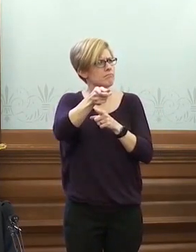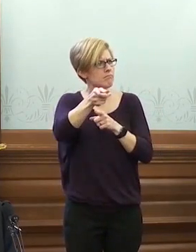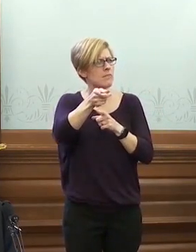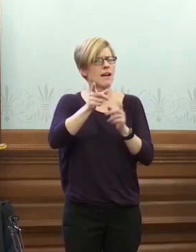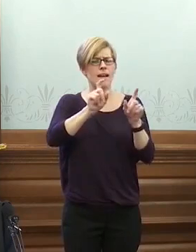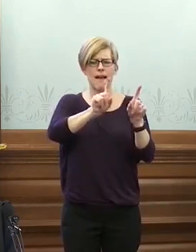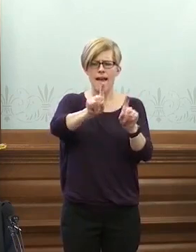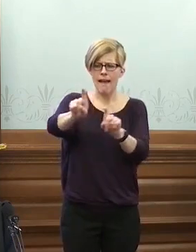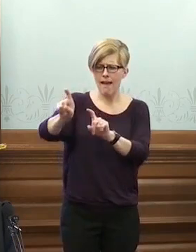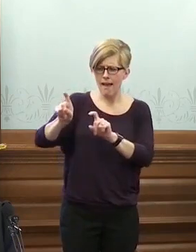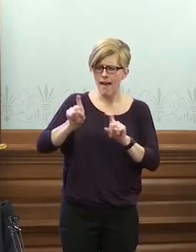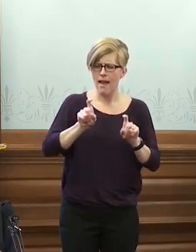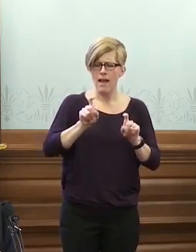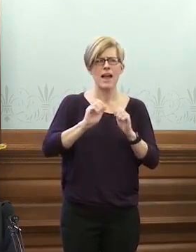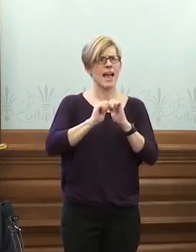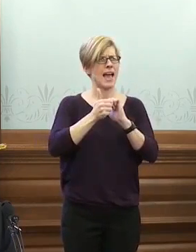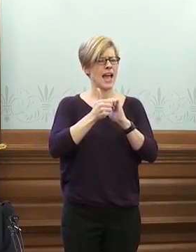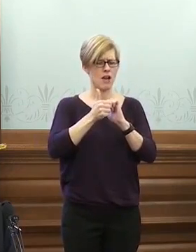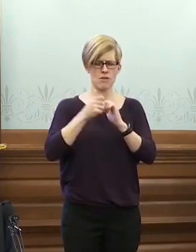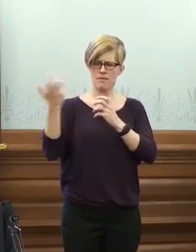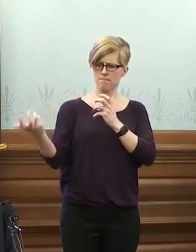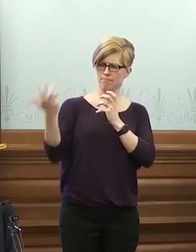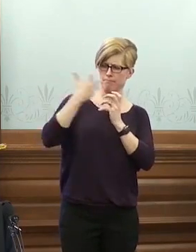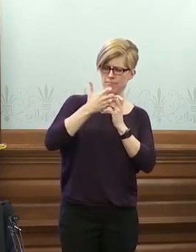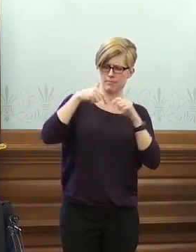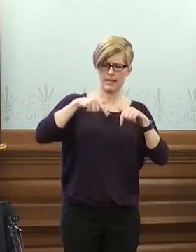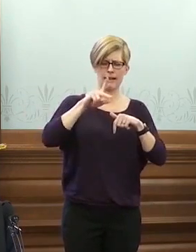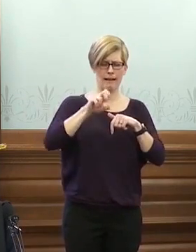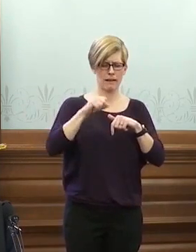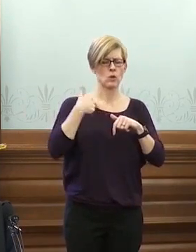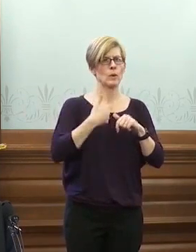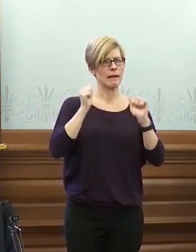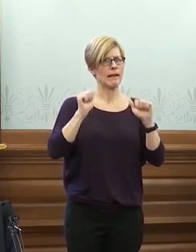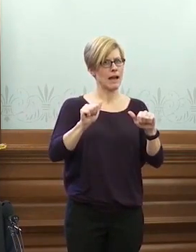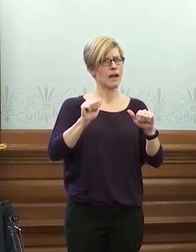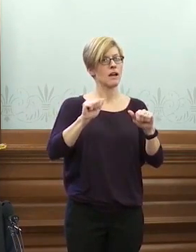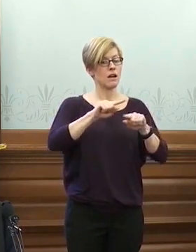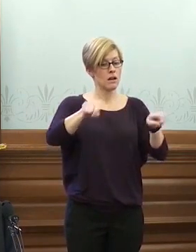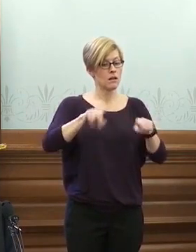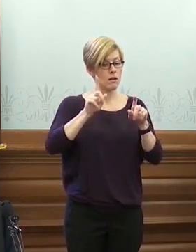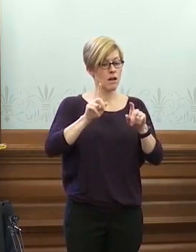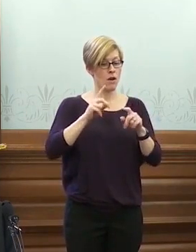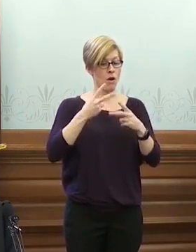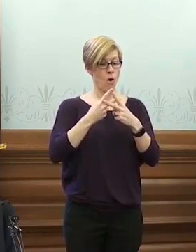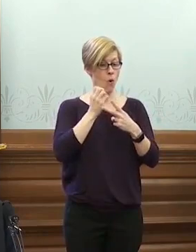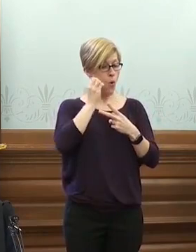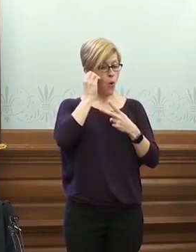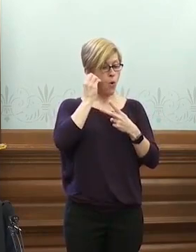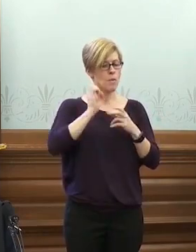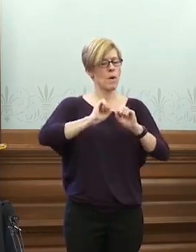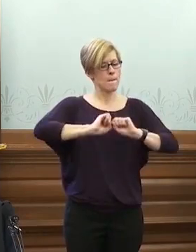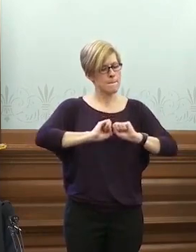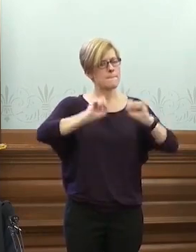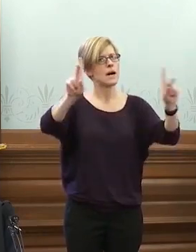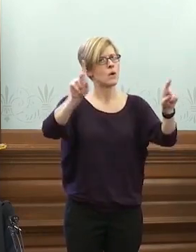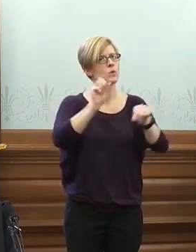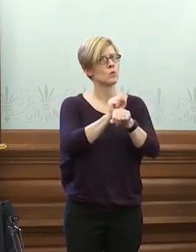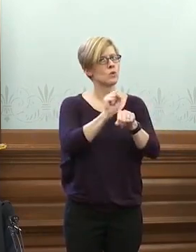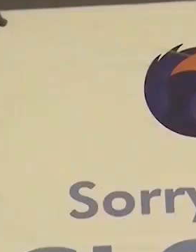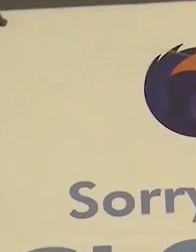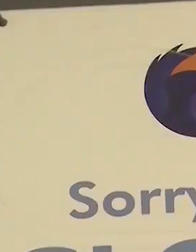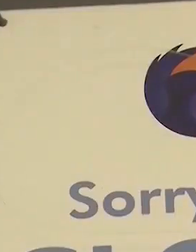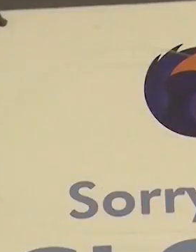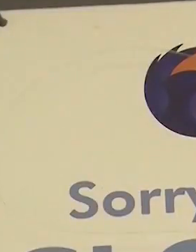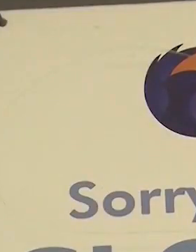how we can tailor this guidance to Kansas so we can get our people back to work as quickly and as safely as